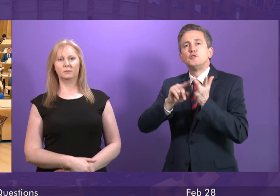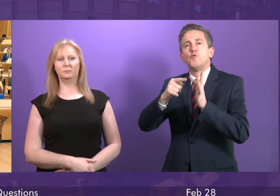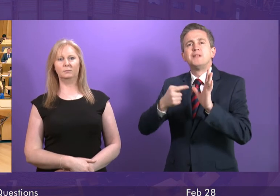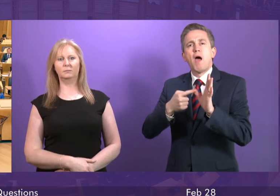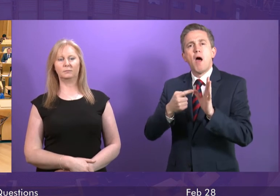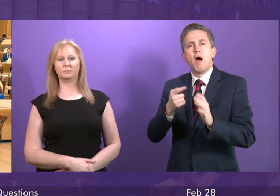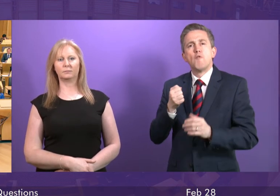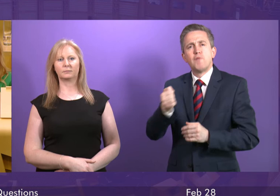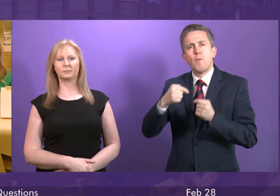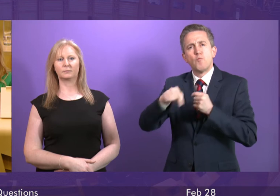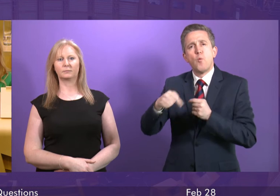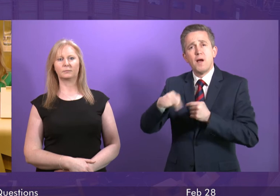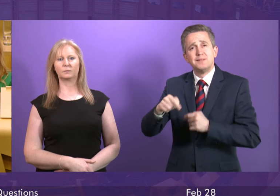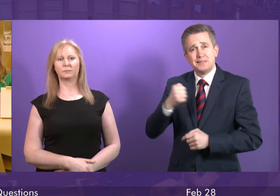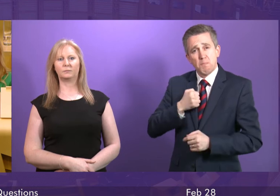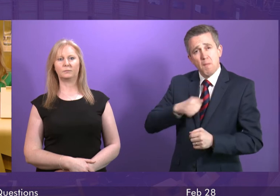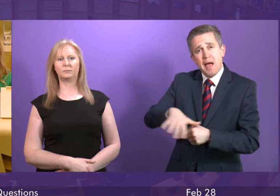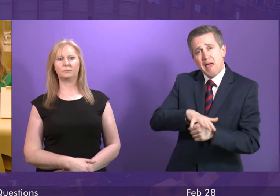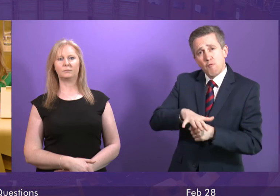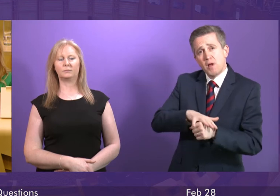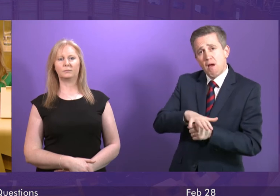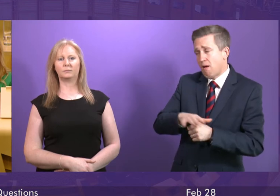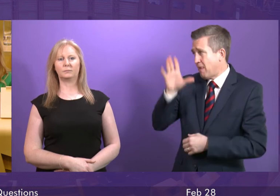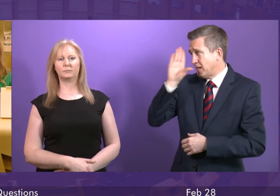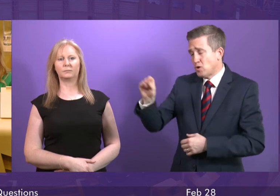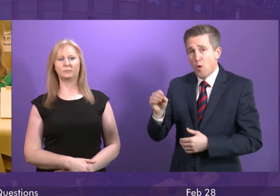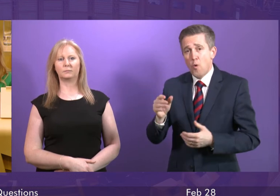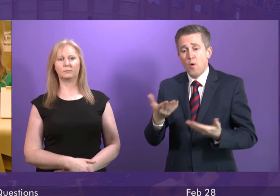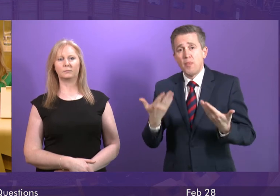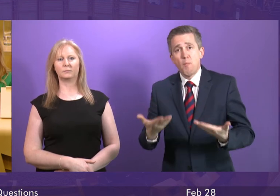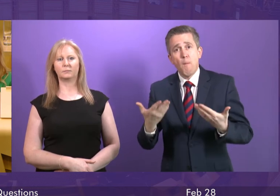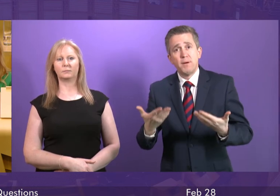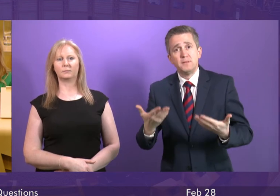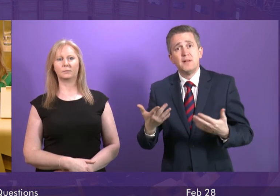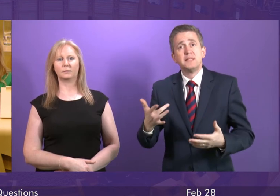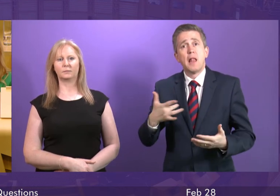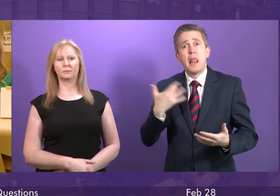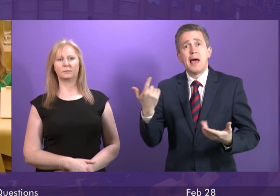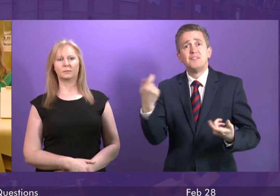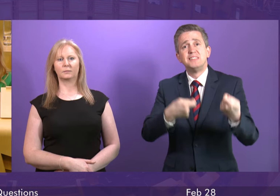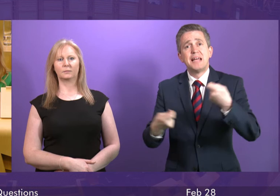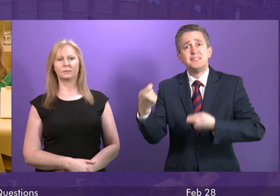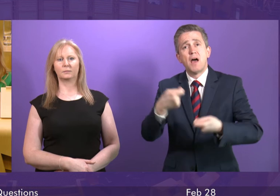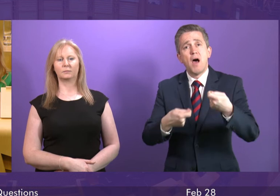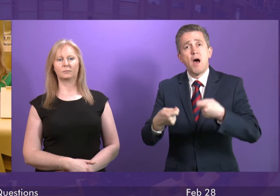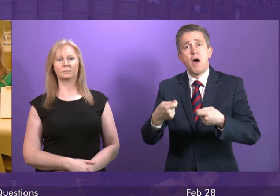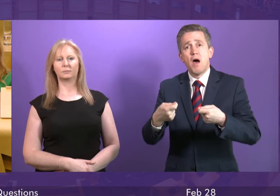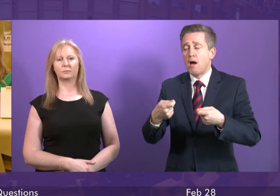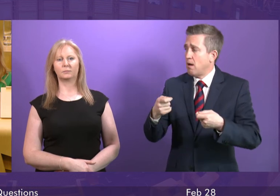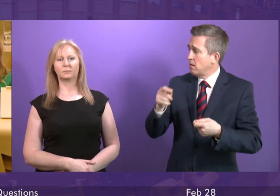constituency. Can I draw the First Minister's attention to a live tender? company Porterbrooke will determine on about which company gets the work to refurbish